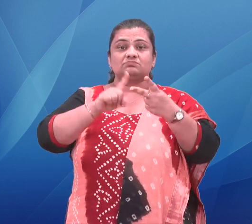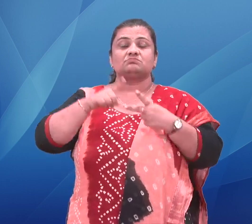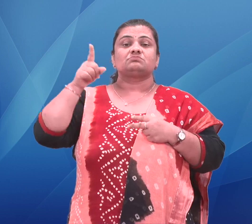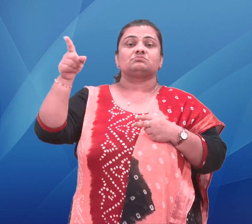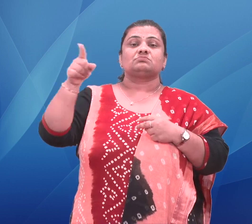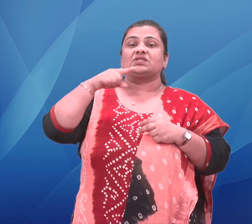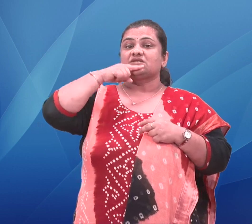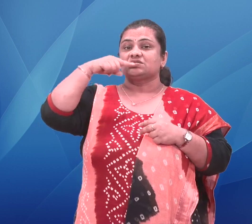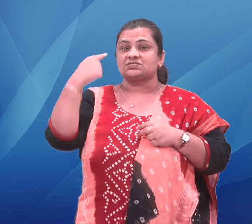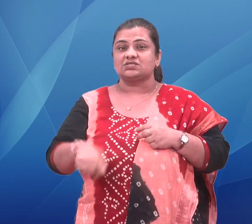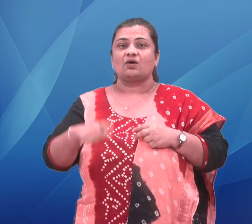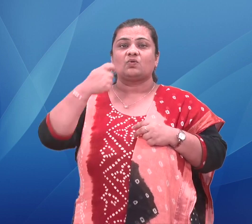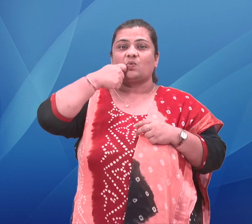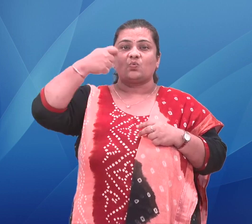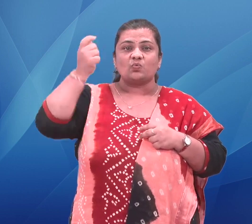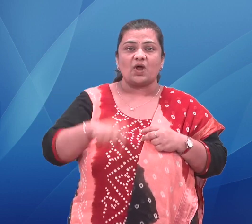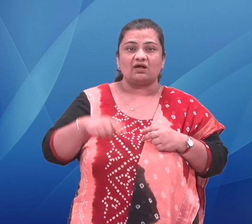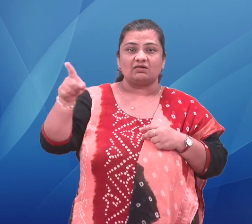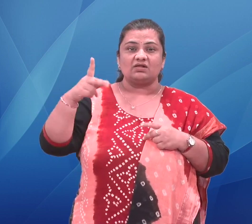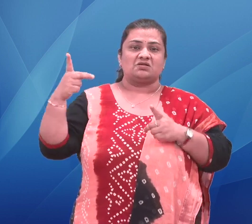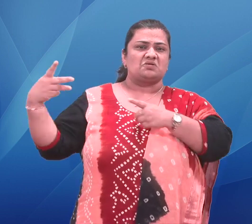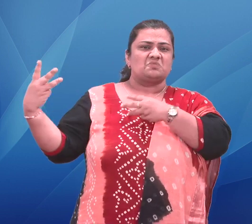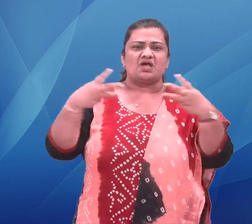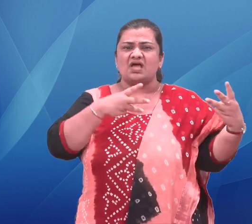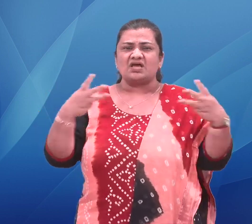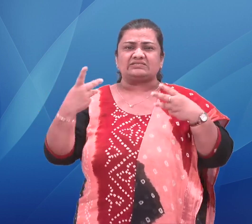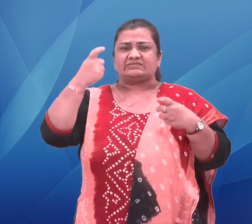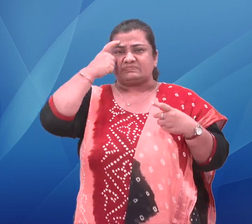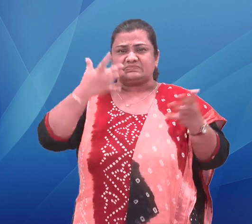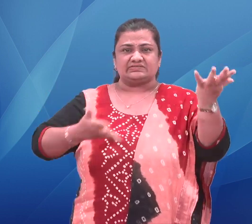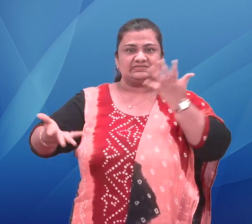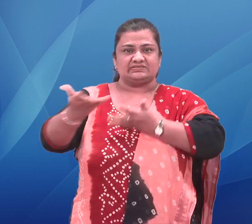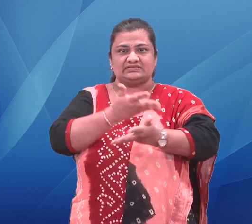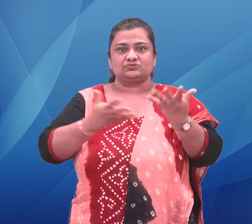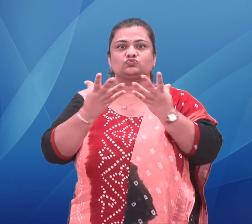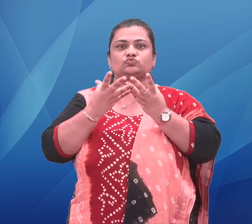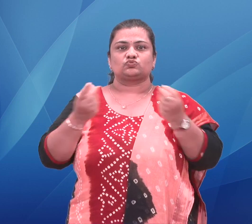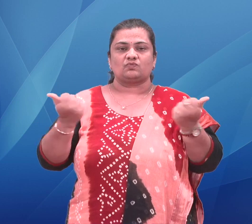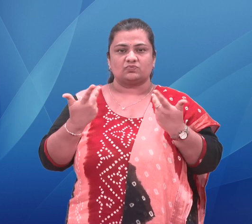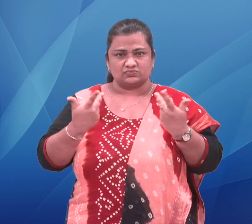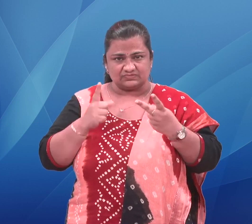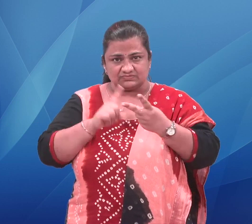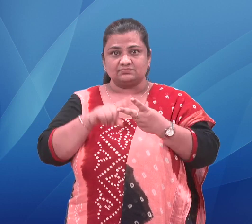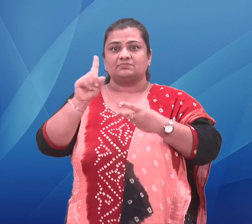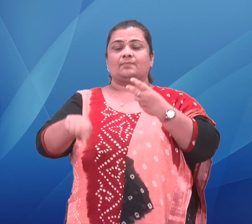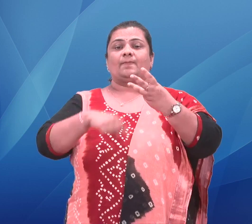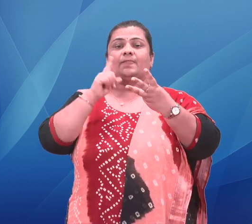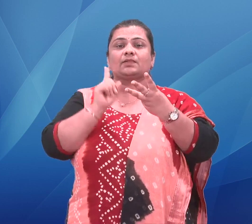such as smart content production, smart broadcasting, satellite news and artificial intelligence